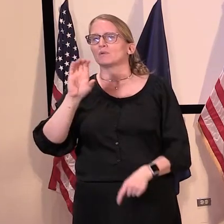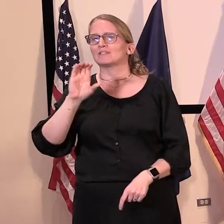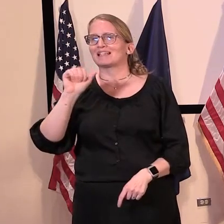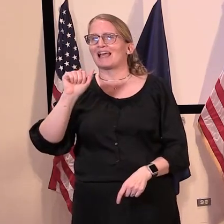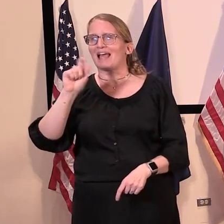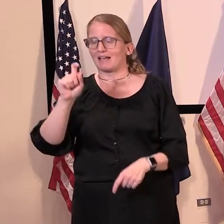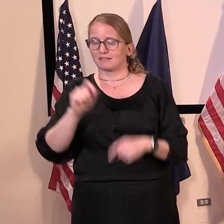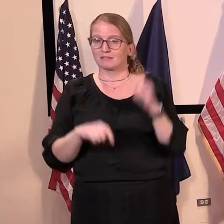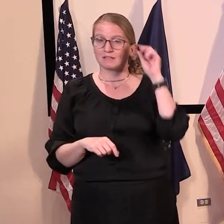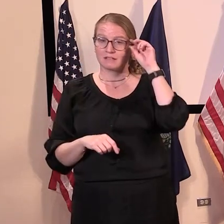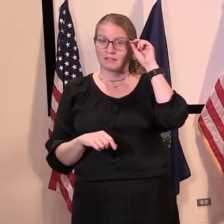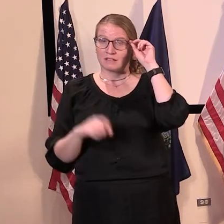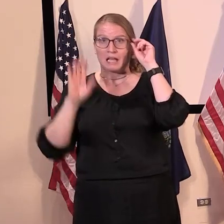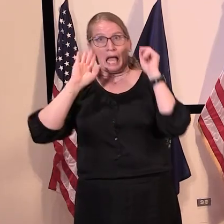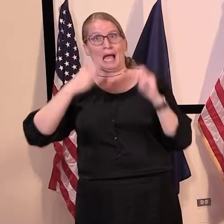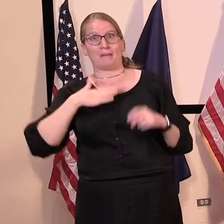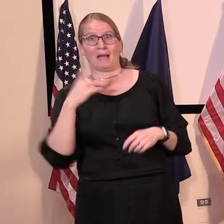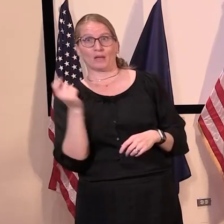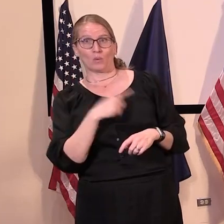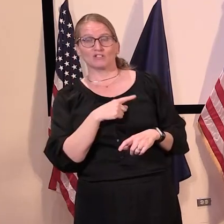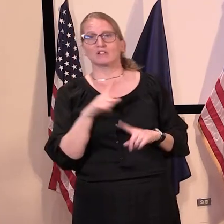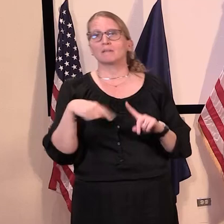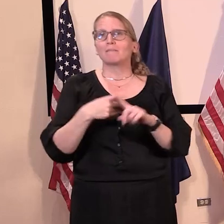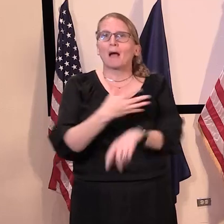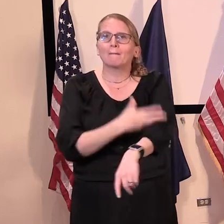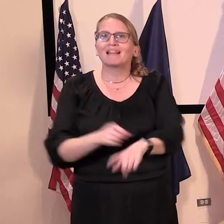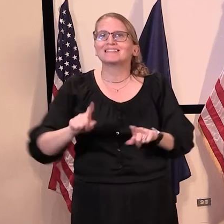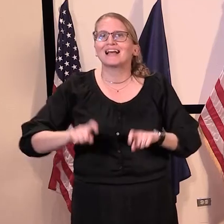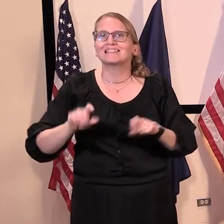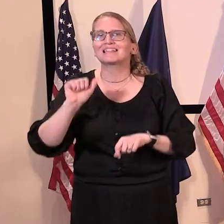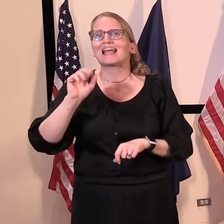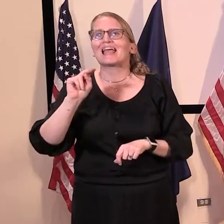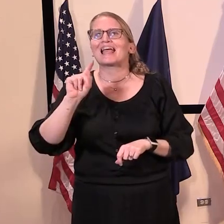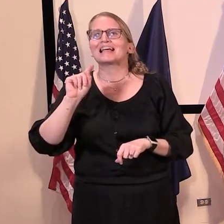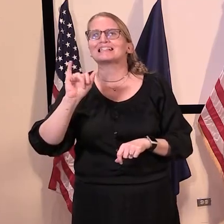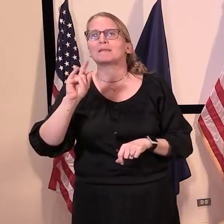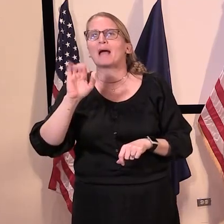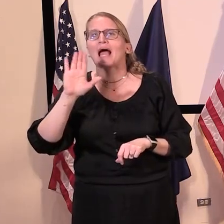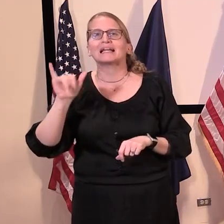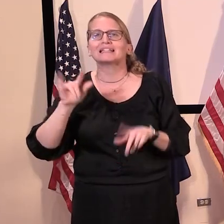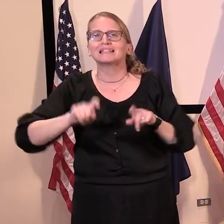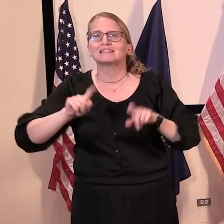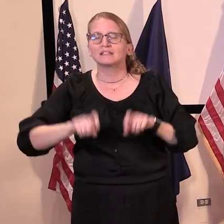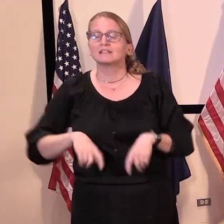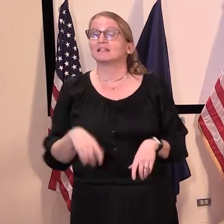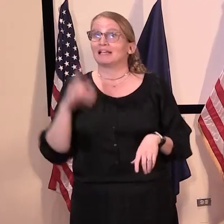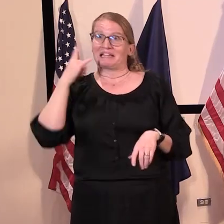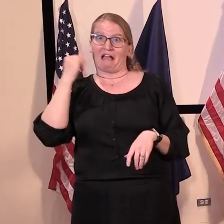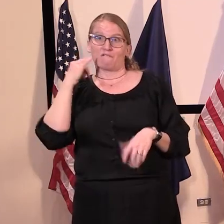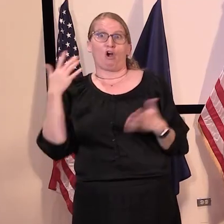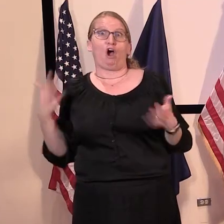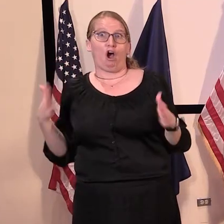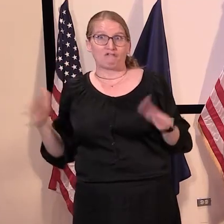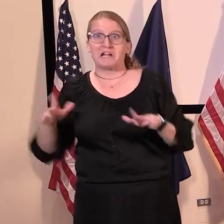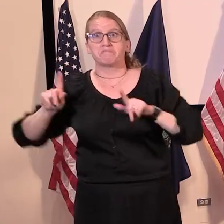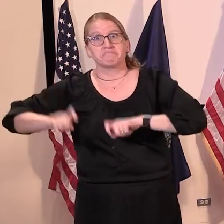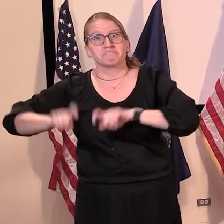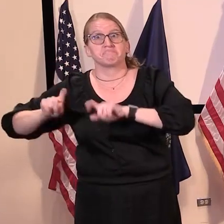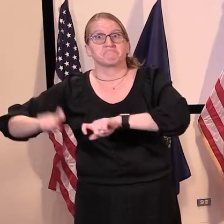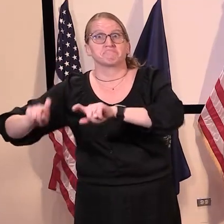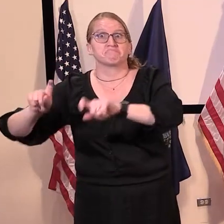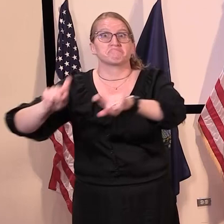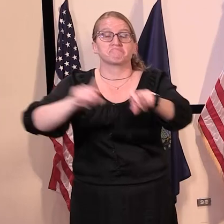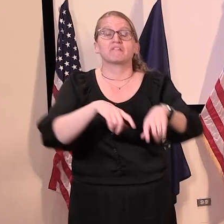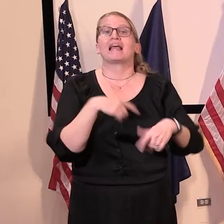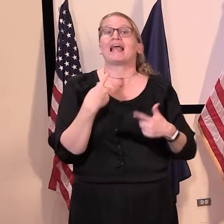Hi, my question today is about antibody testing. California has already ramped it up and early data that was described yesterday by Governor Andrew Cuomo